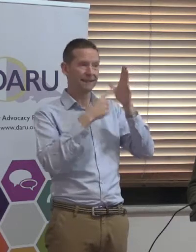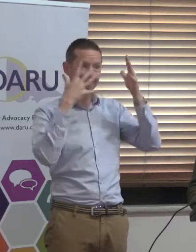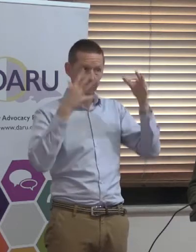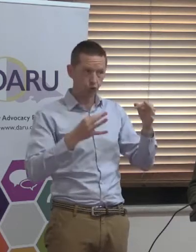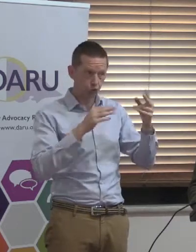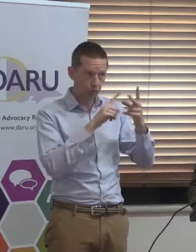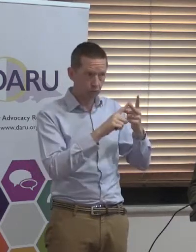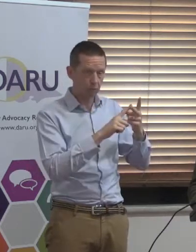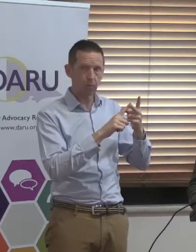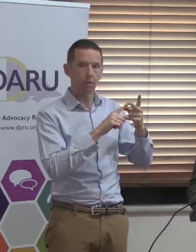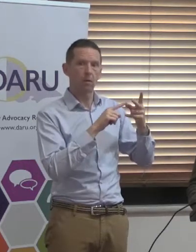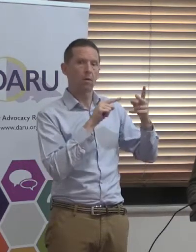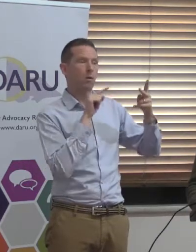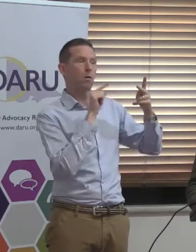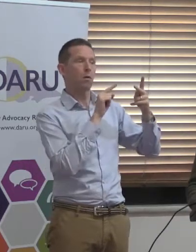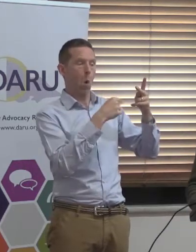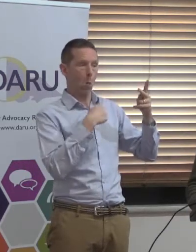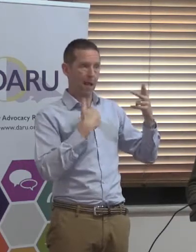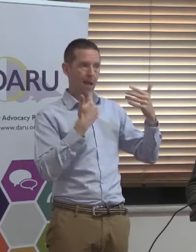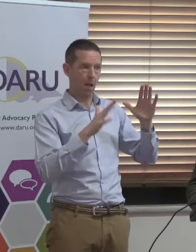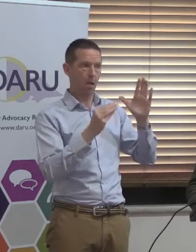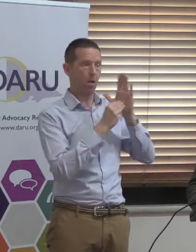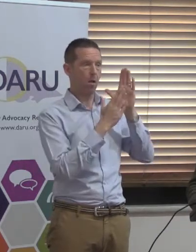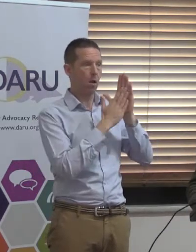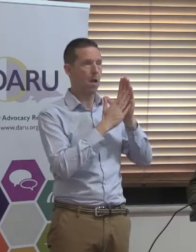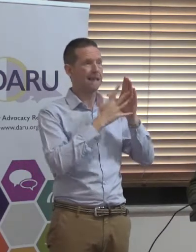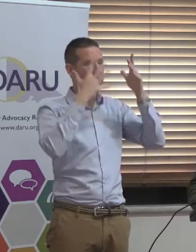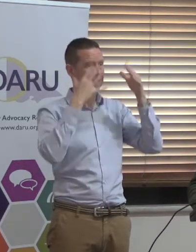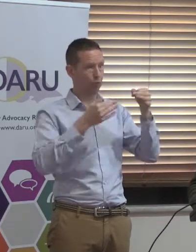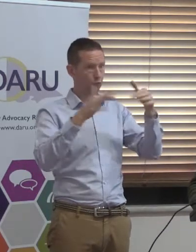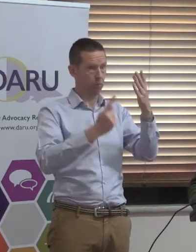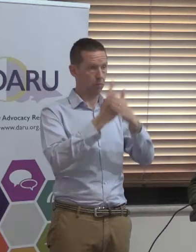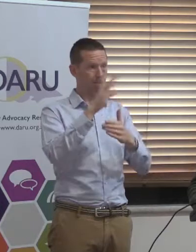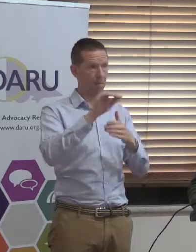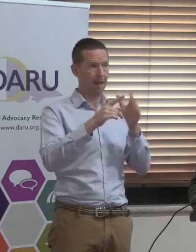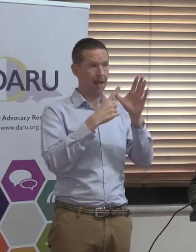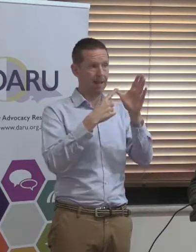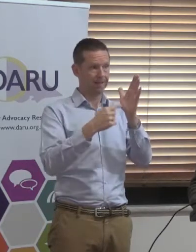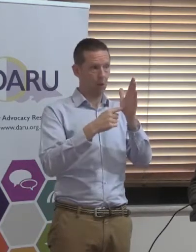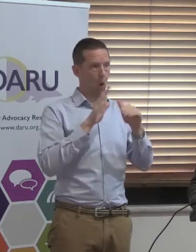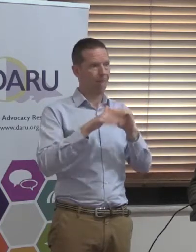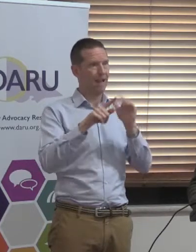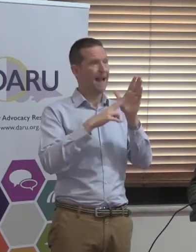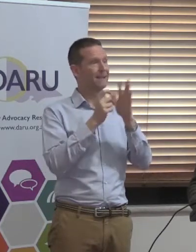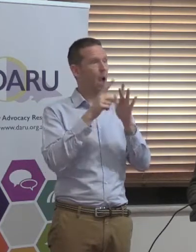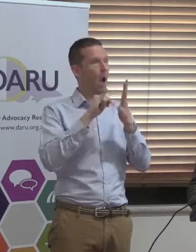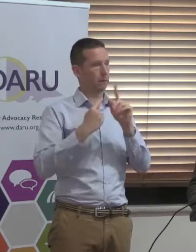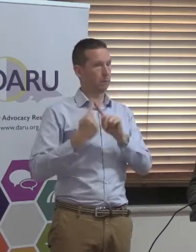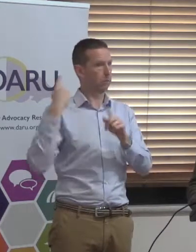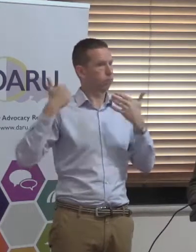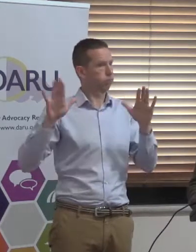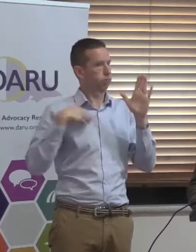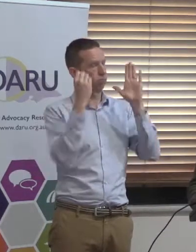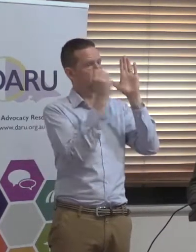where we've recorded decisions made by the AAT about the NDIS already. So, we've already put in